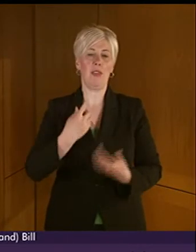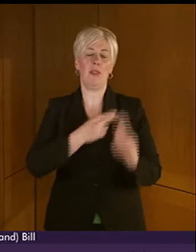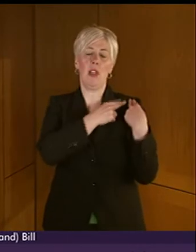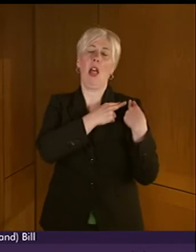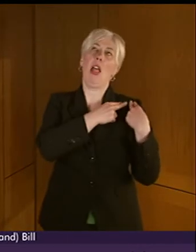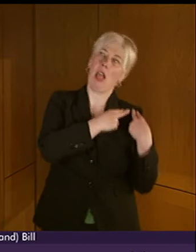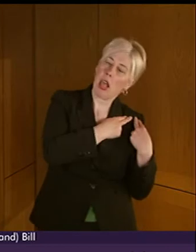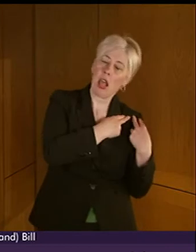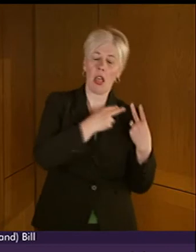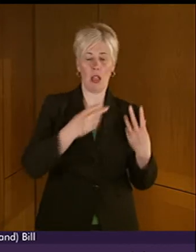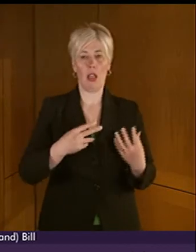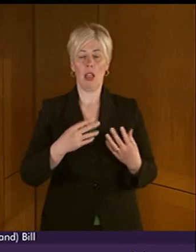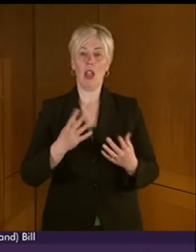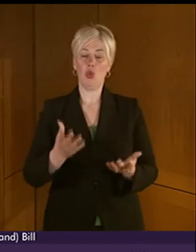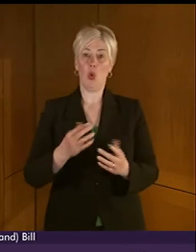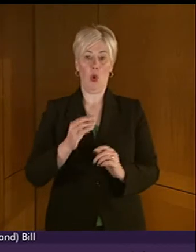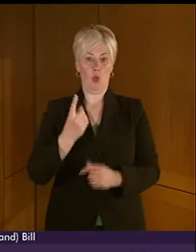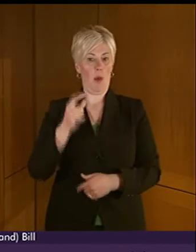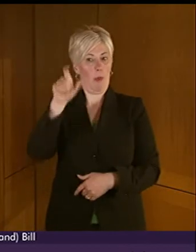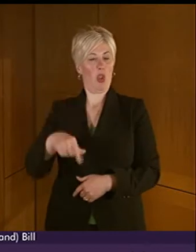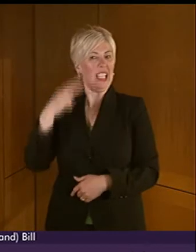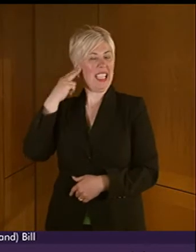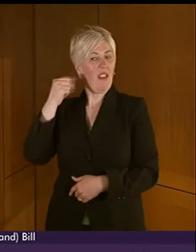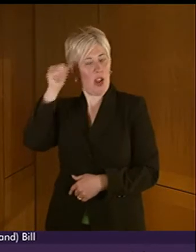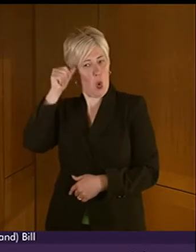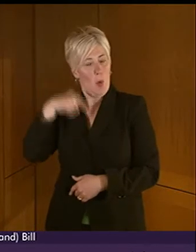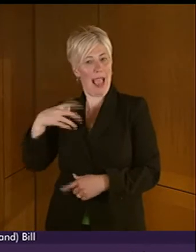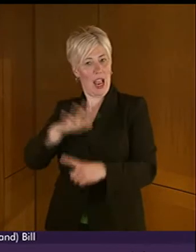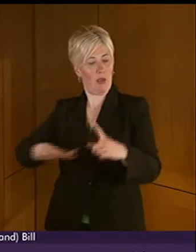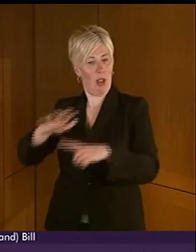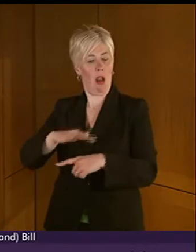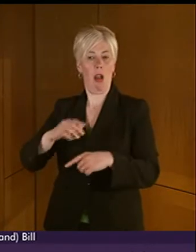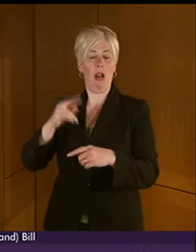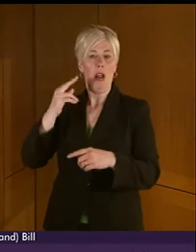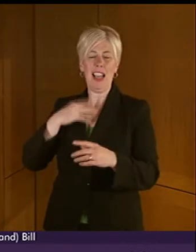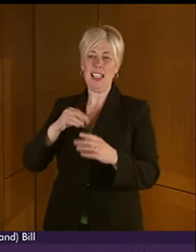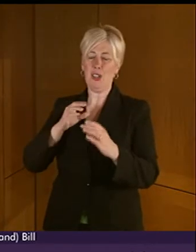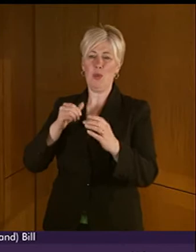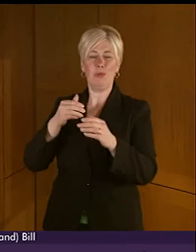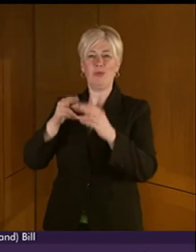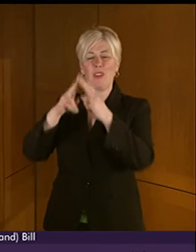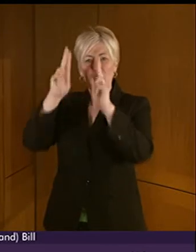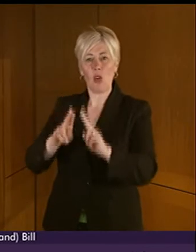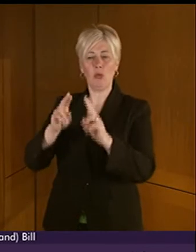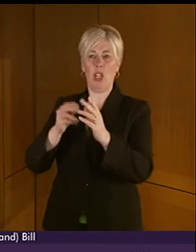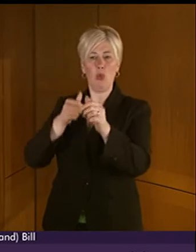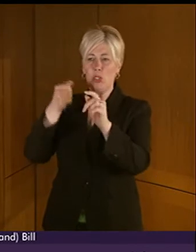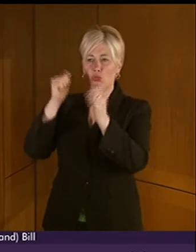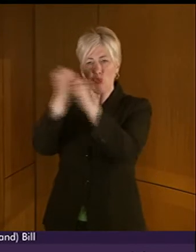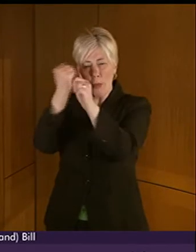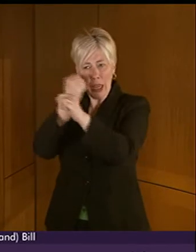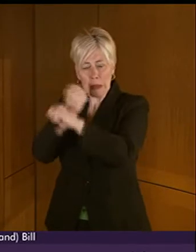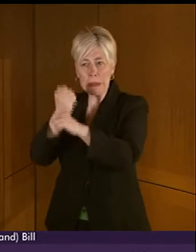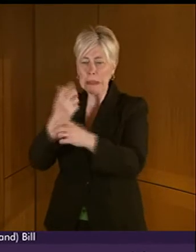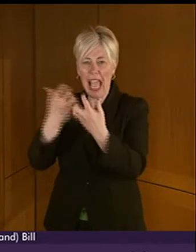my constituent who needed some housing repairs and couldn't communicate with the local housing office. He took a video on his iPad and sent it to the